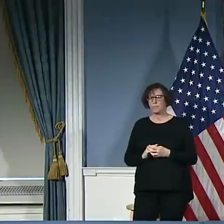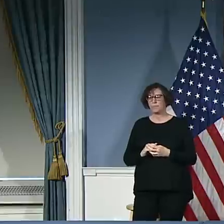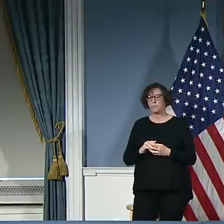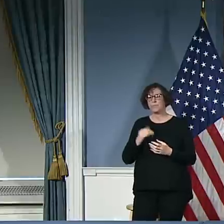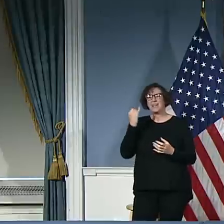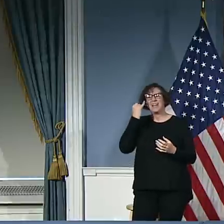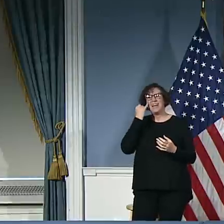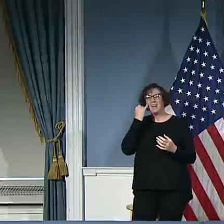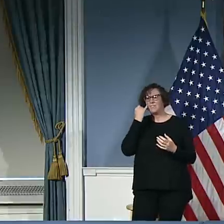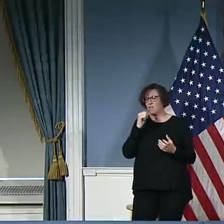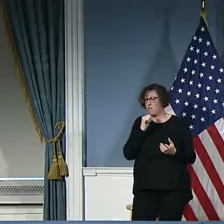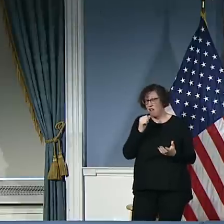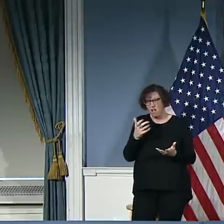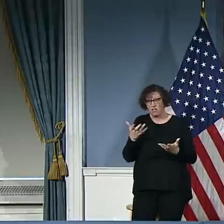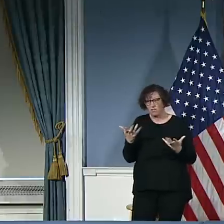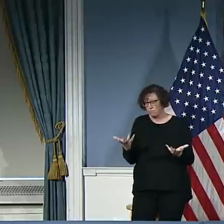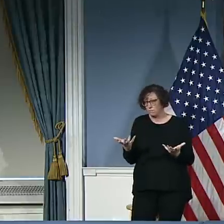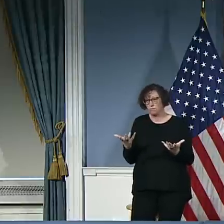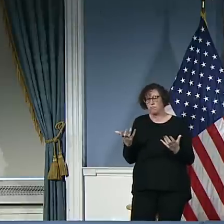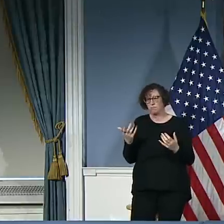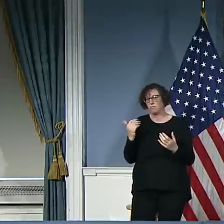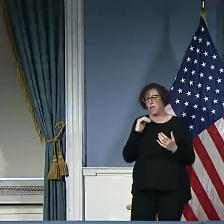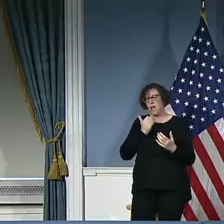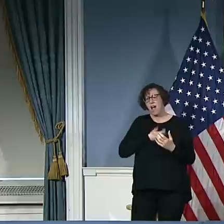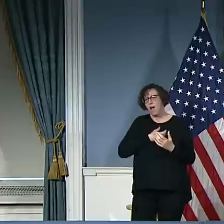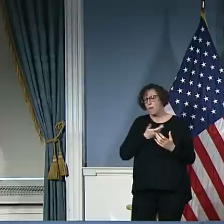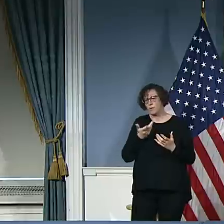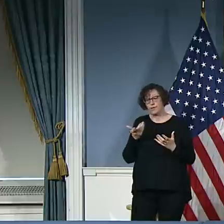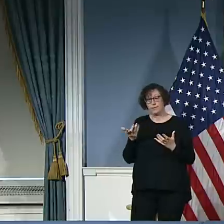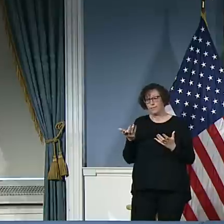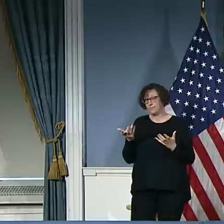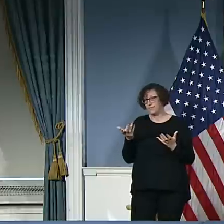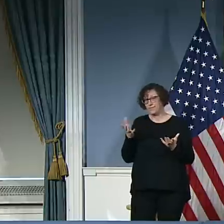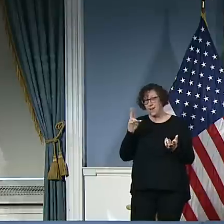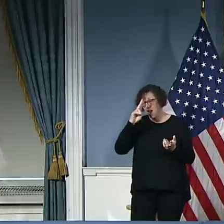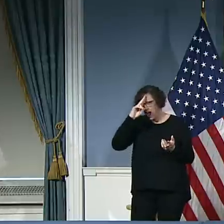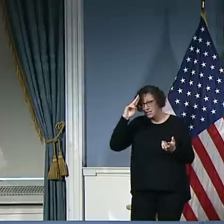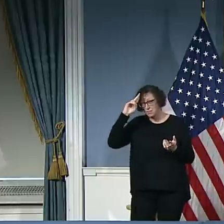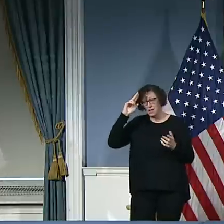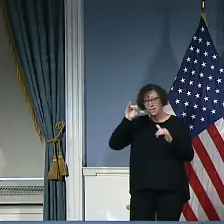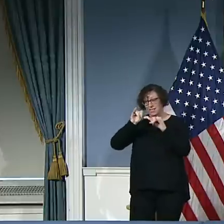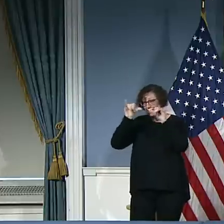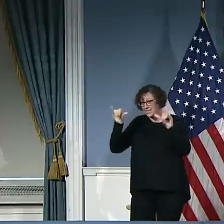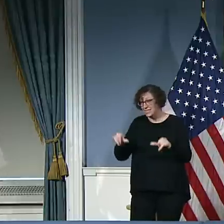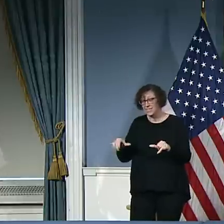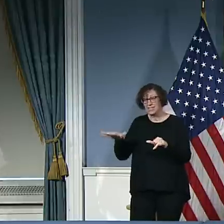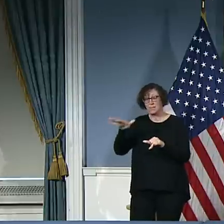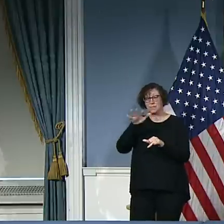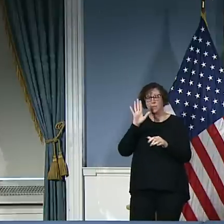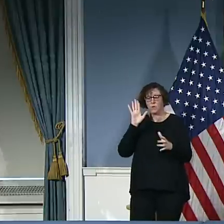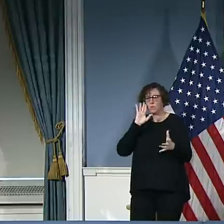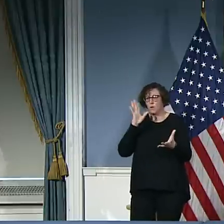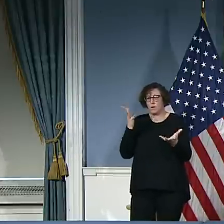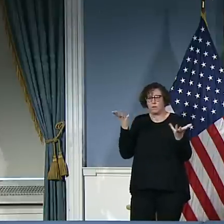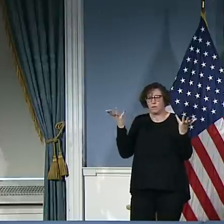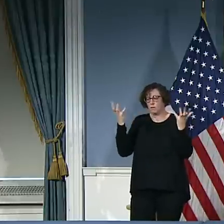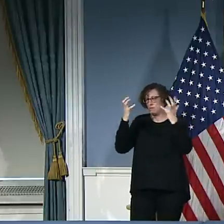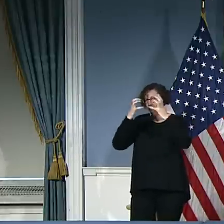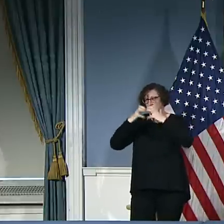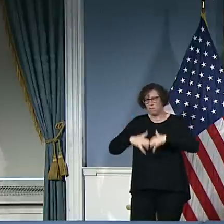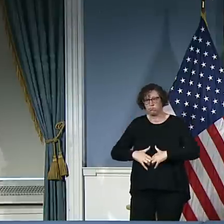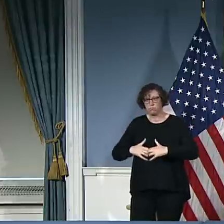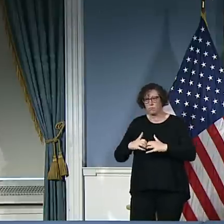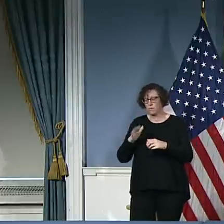a potential onslaught of thousands of people coming into our healthcare delivery system into our